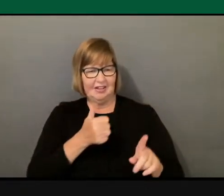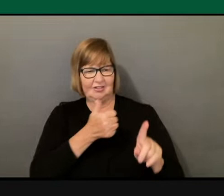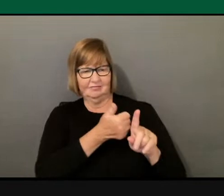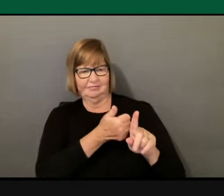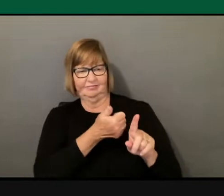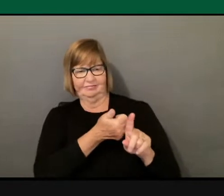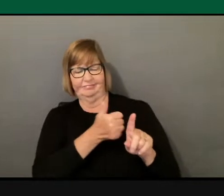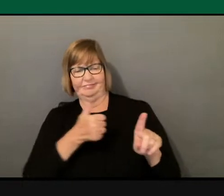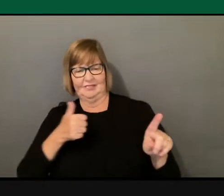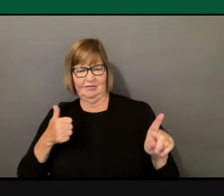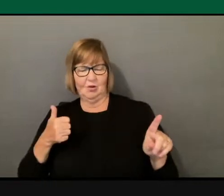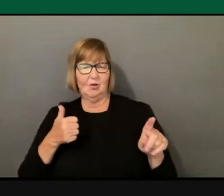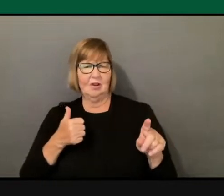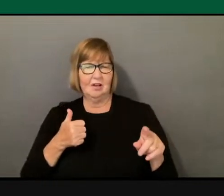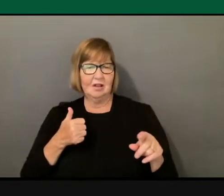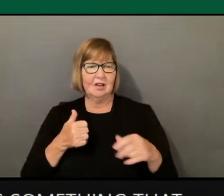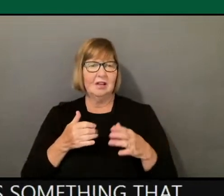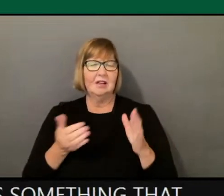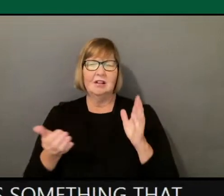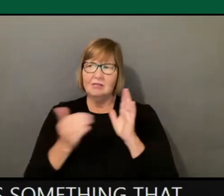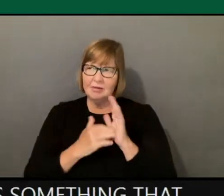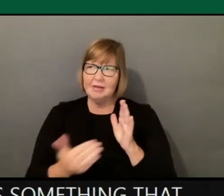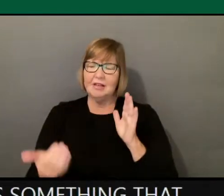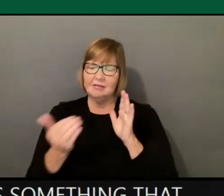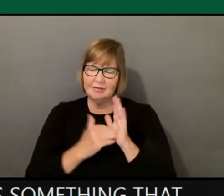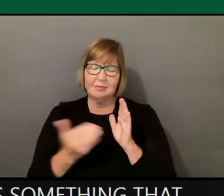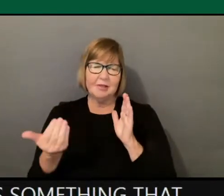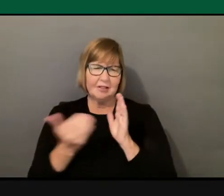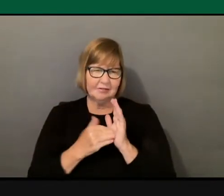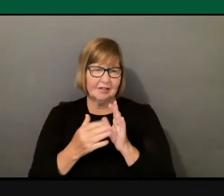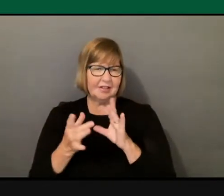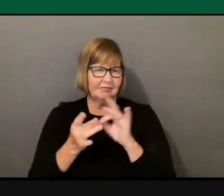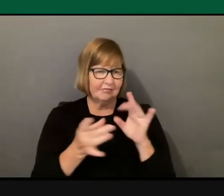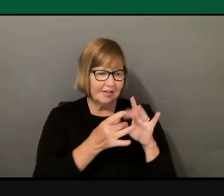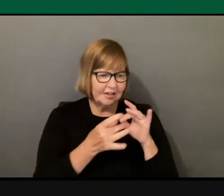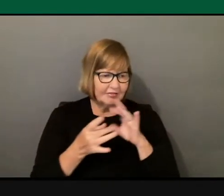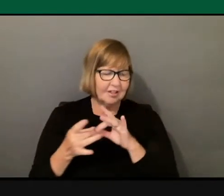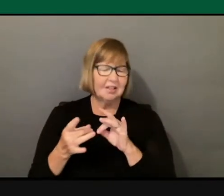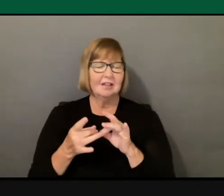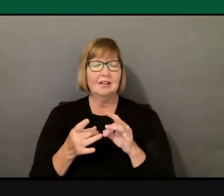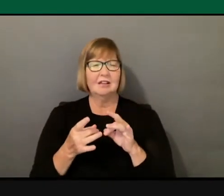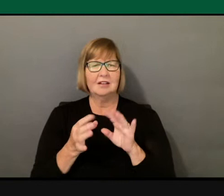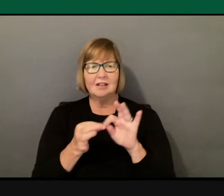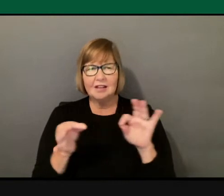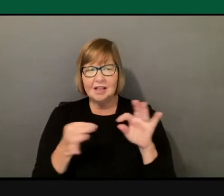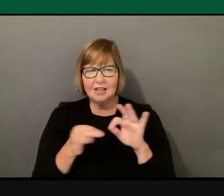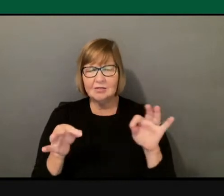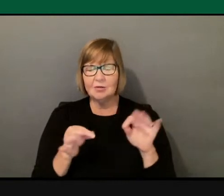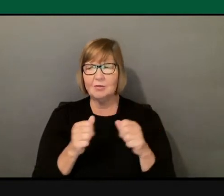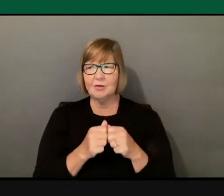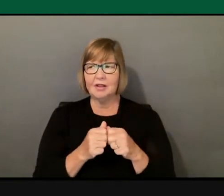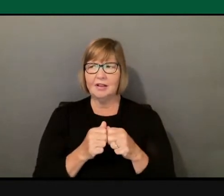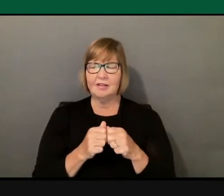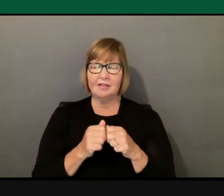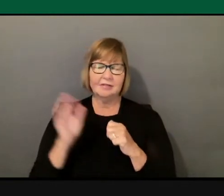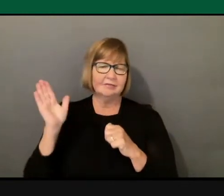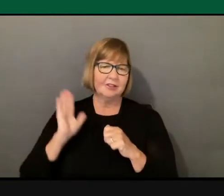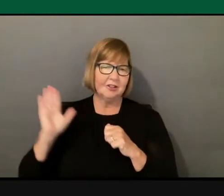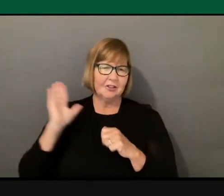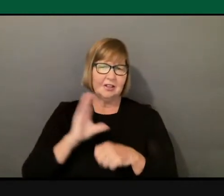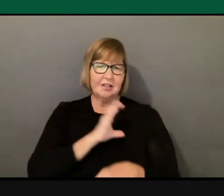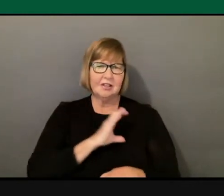And so there's repeated rhetoric, especially within, you know, early Christianity, where they